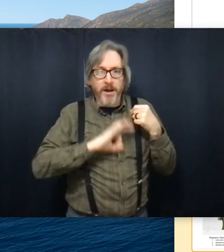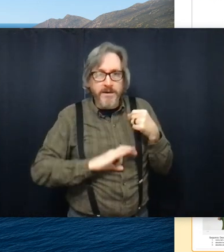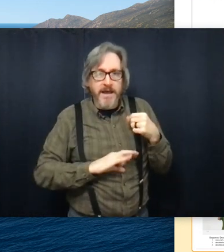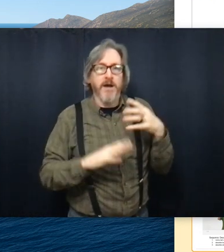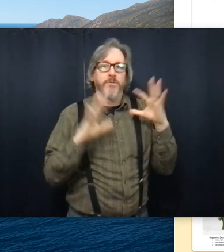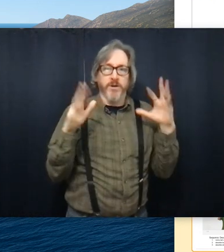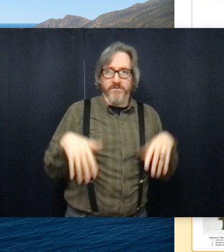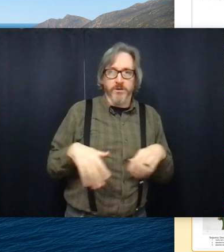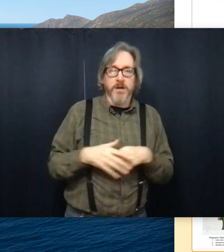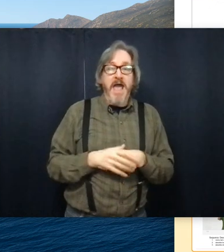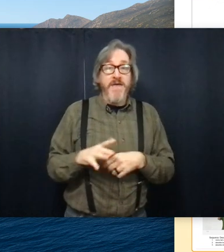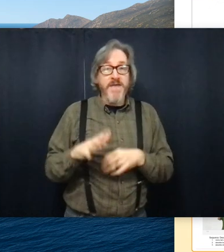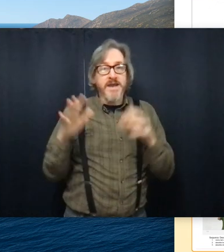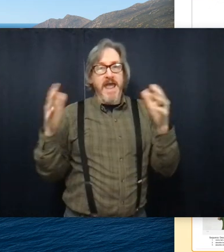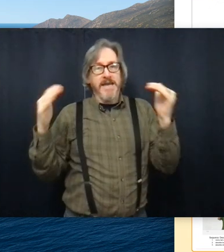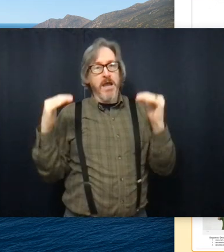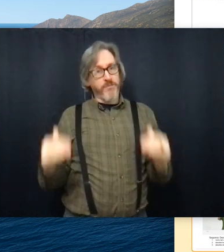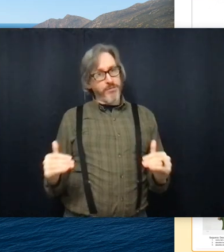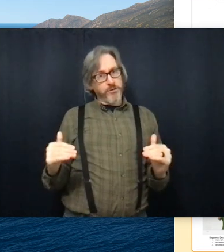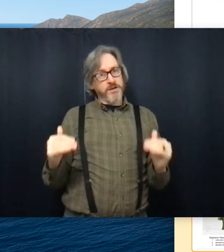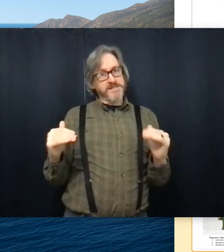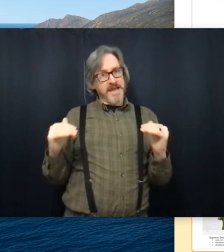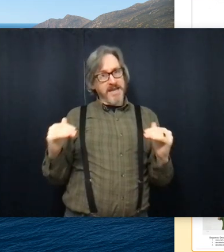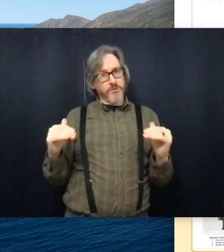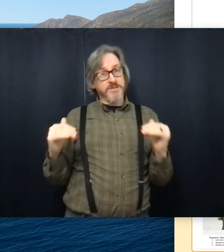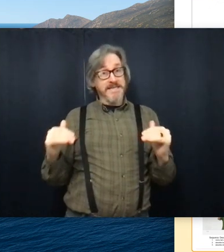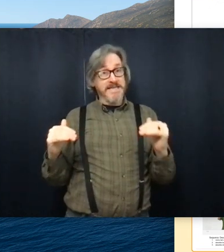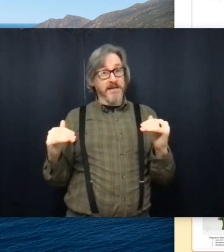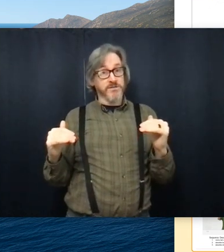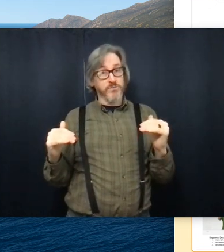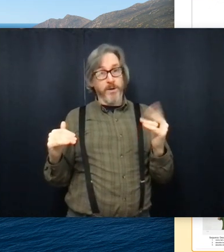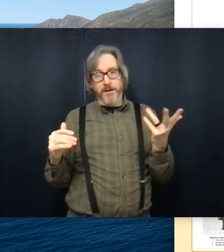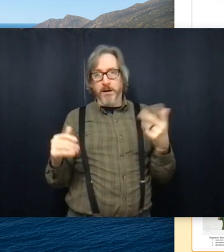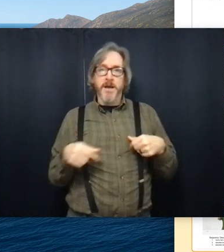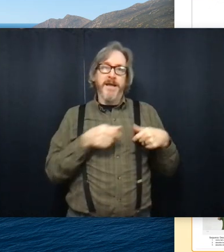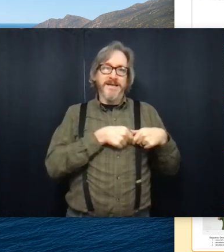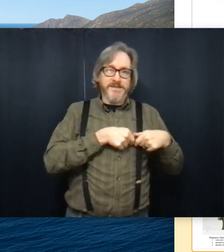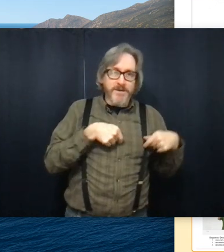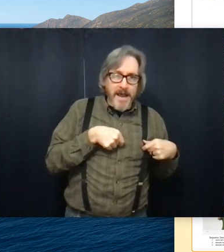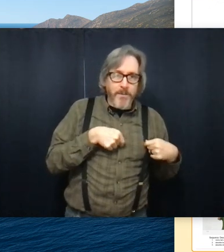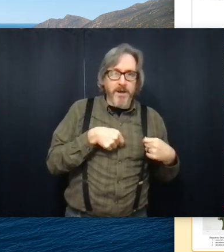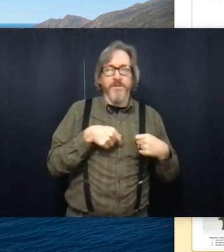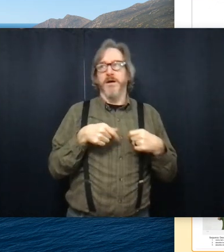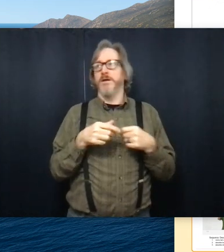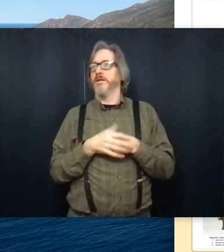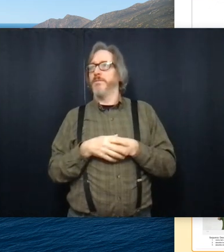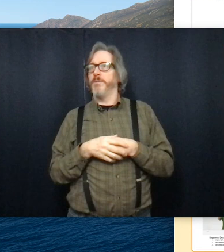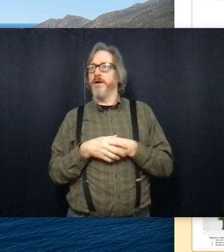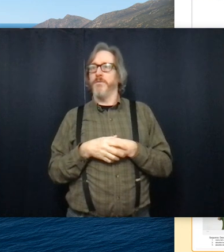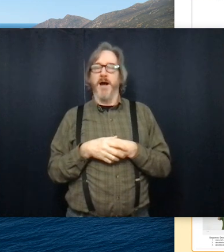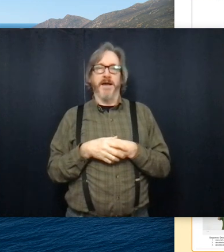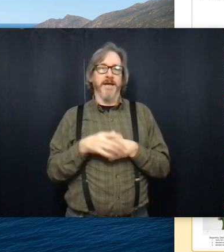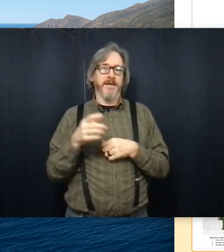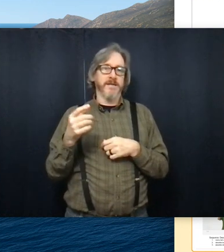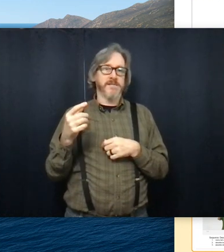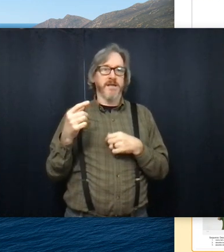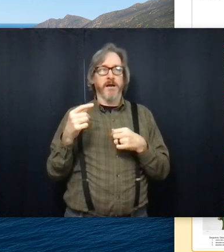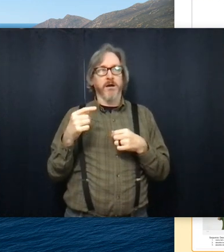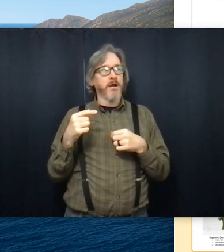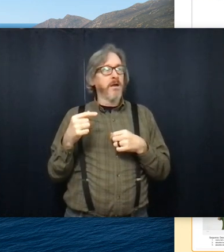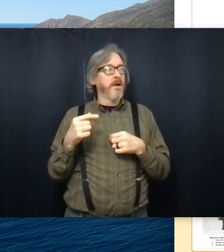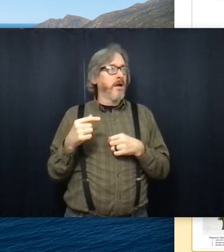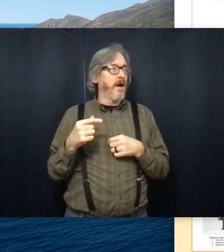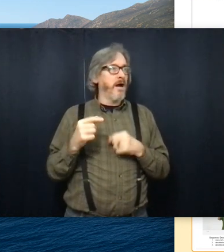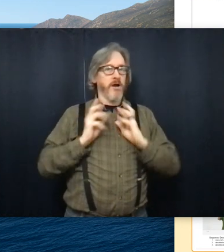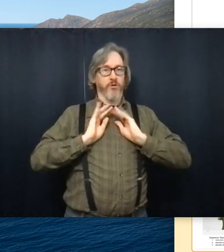is it button down, whatever. And then any third is any other details, where is there a name on the, on the pocket? Is